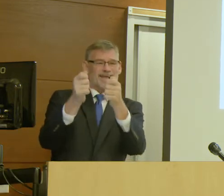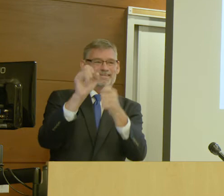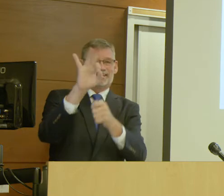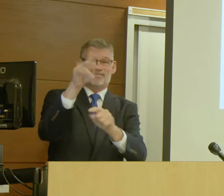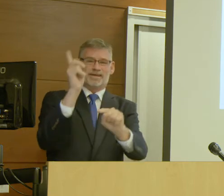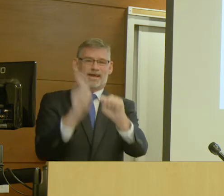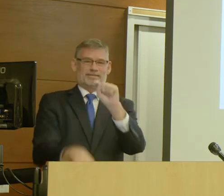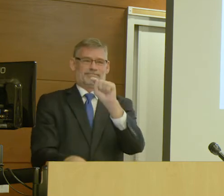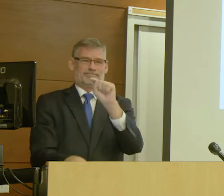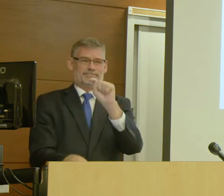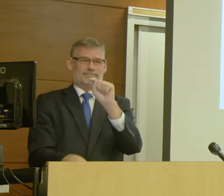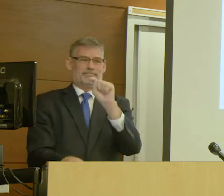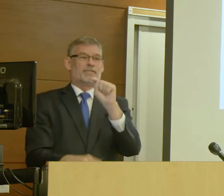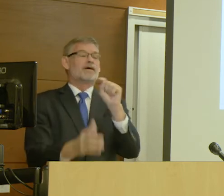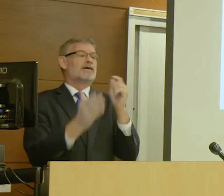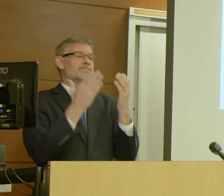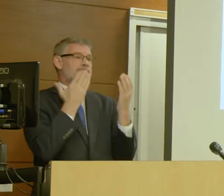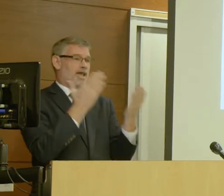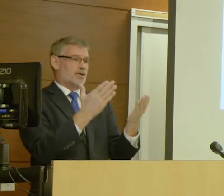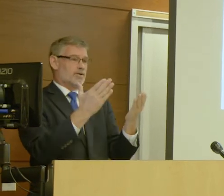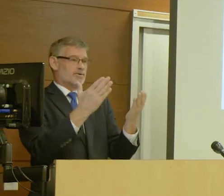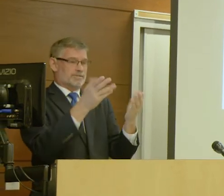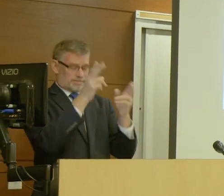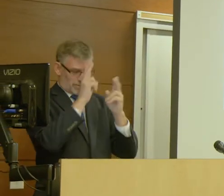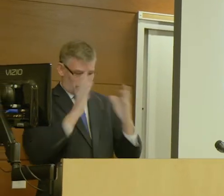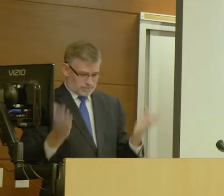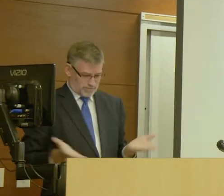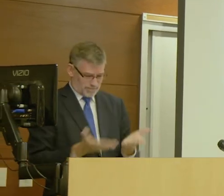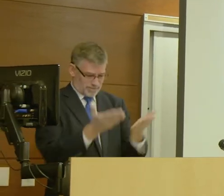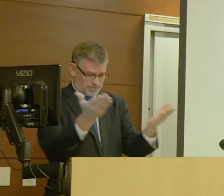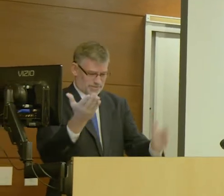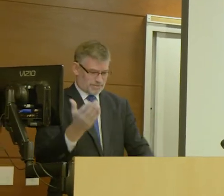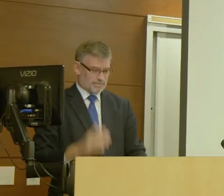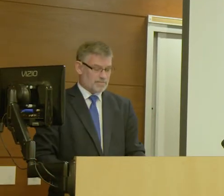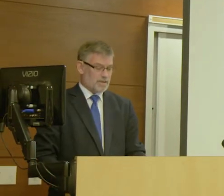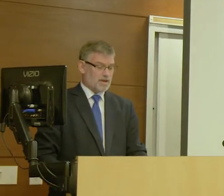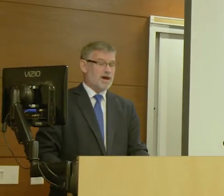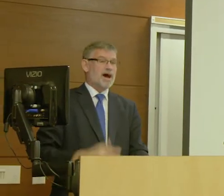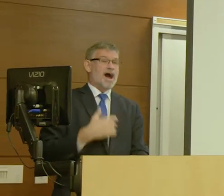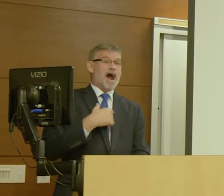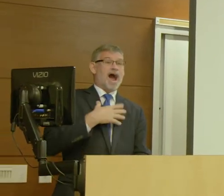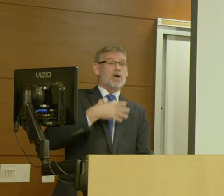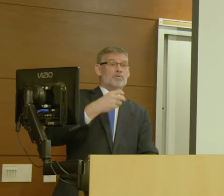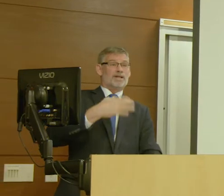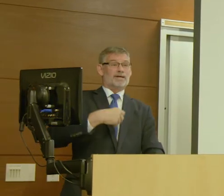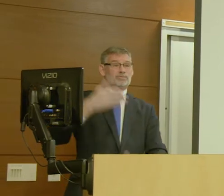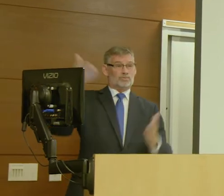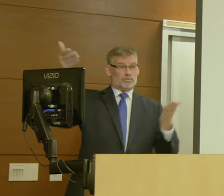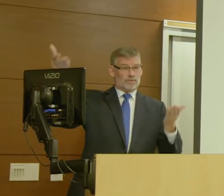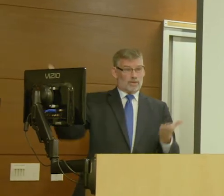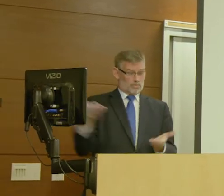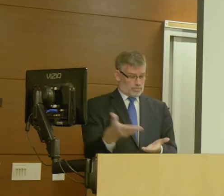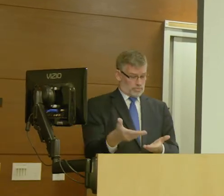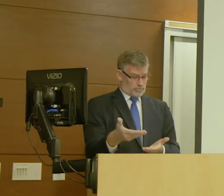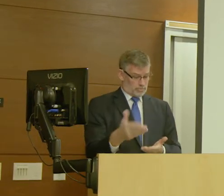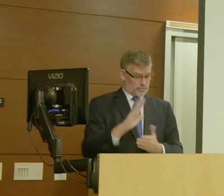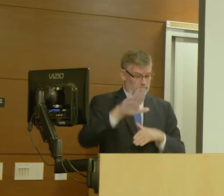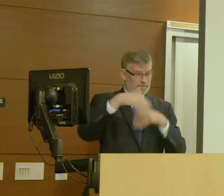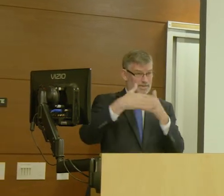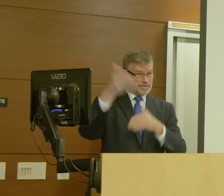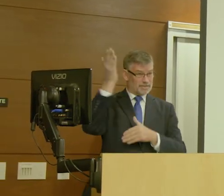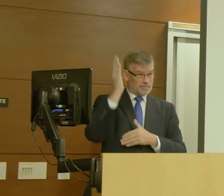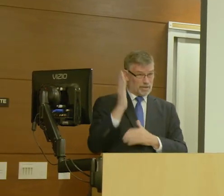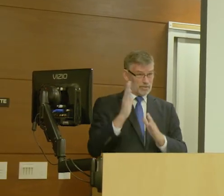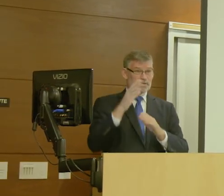So to wrap it up, I would say, call if you can, text if you can. Thank you very much for the honor of being here.